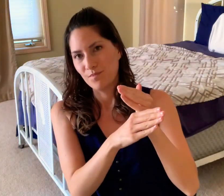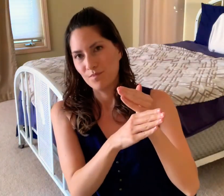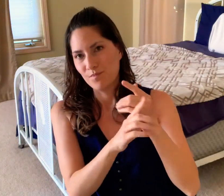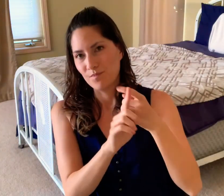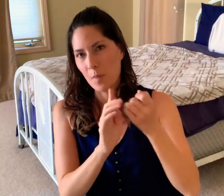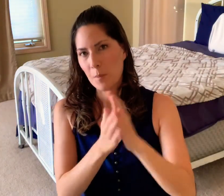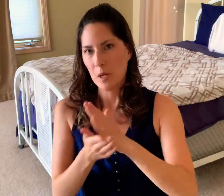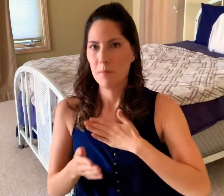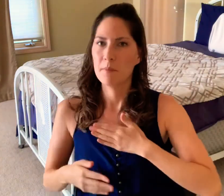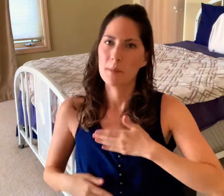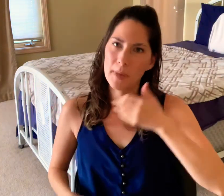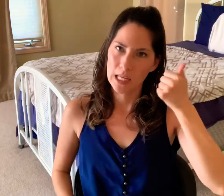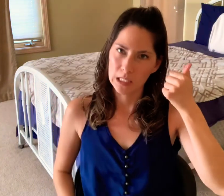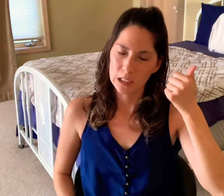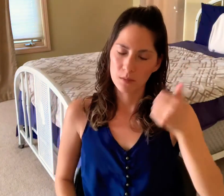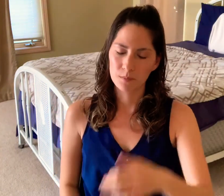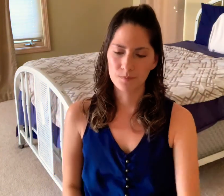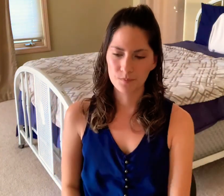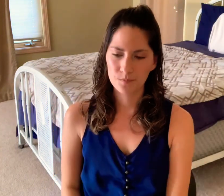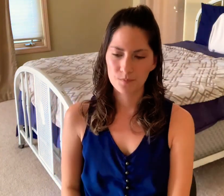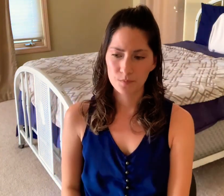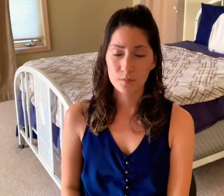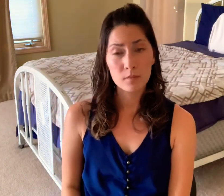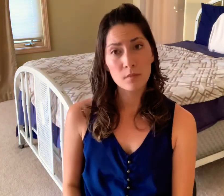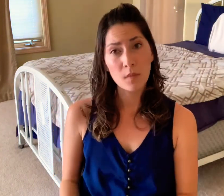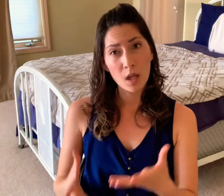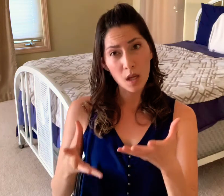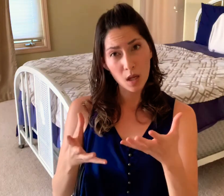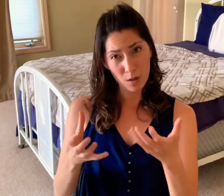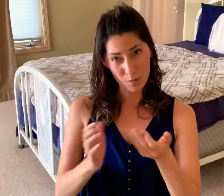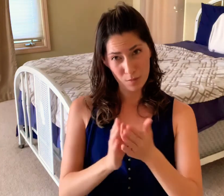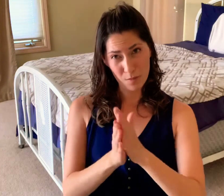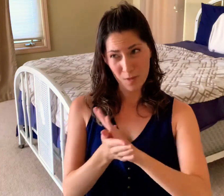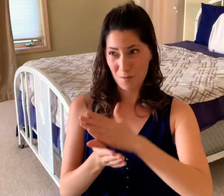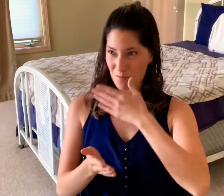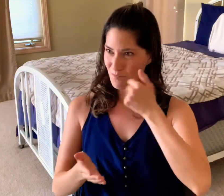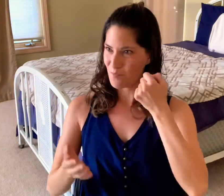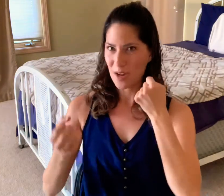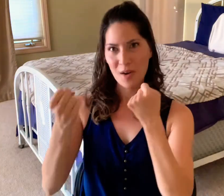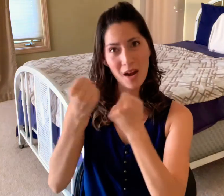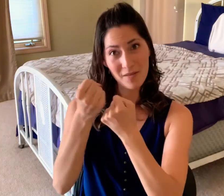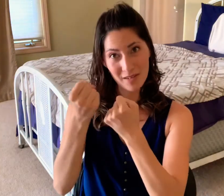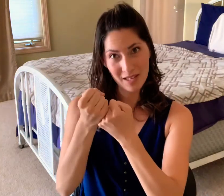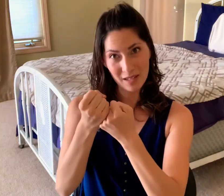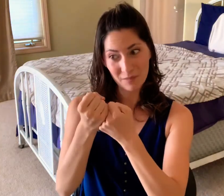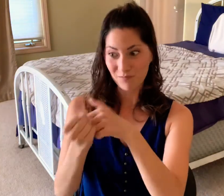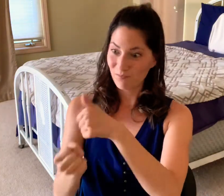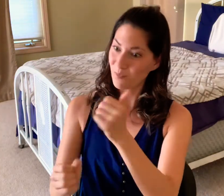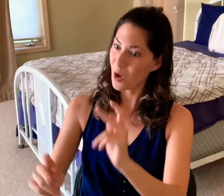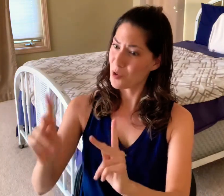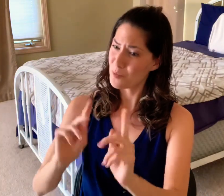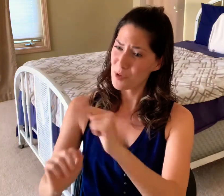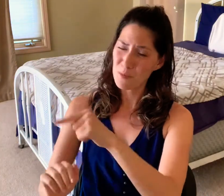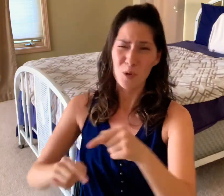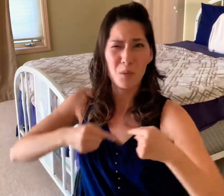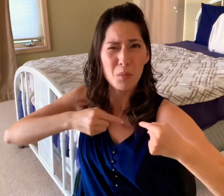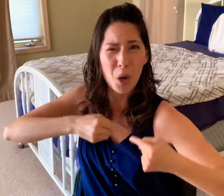block me from becoming better I also want to become a better advocate